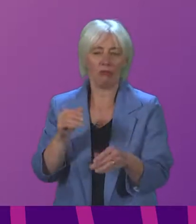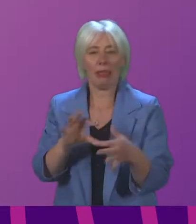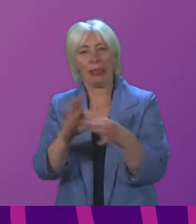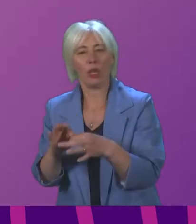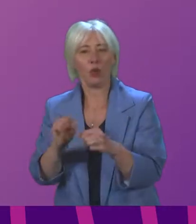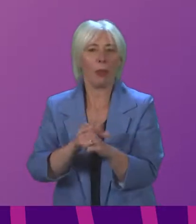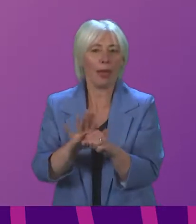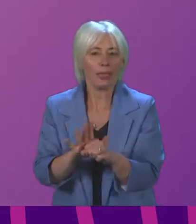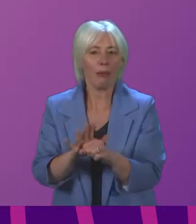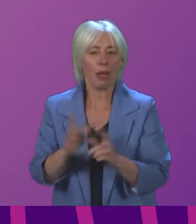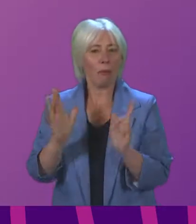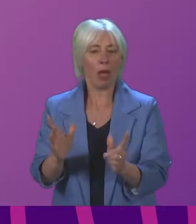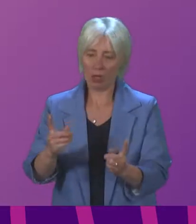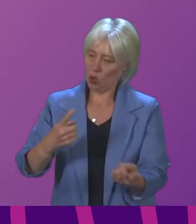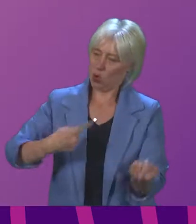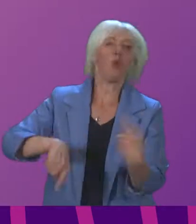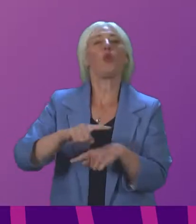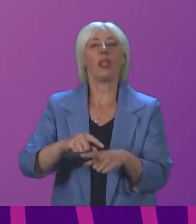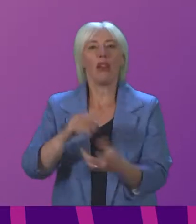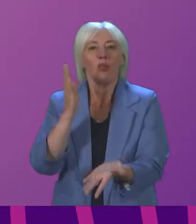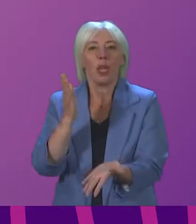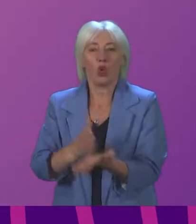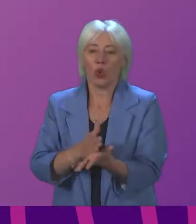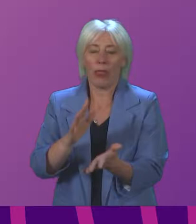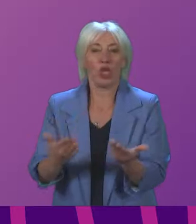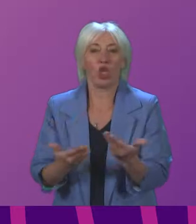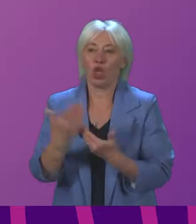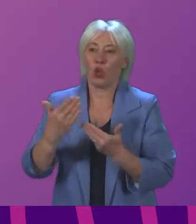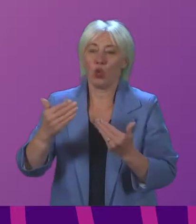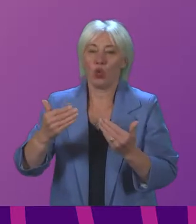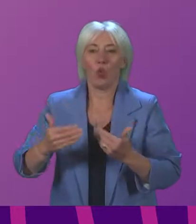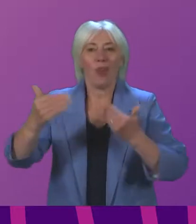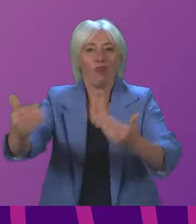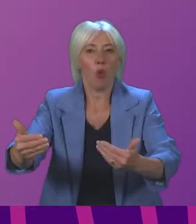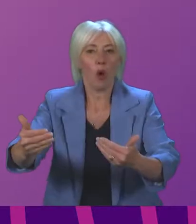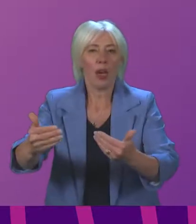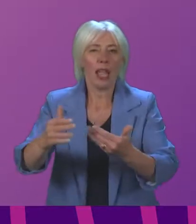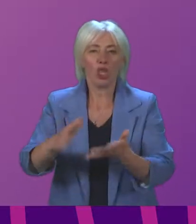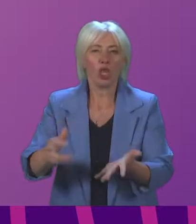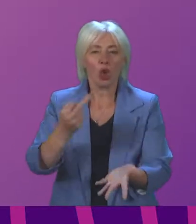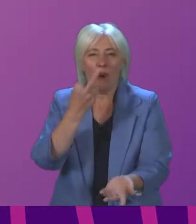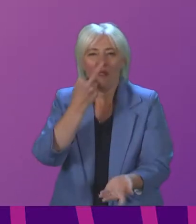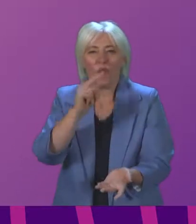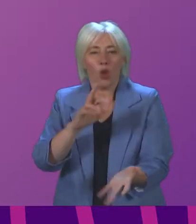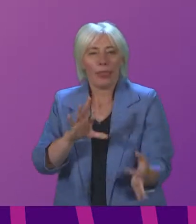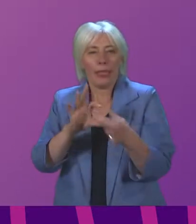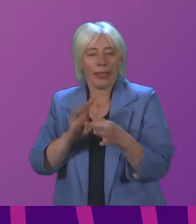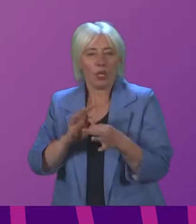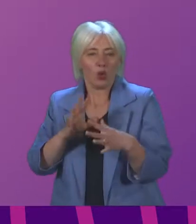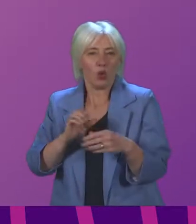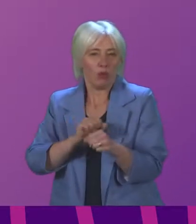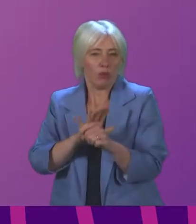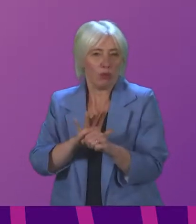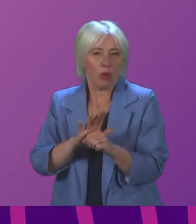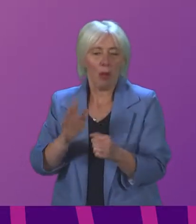But we have to make sure that this new dawn is not a false dawn, which means longer-term funding for the